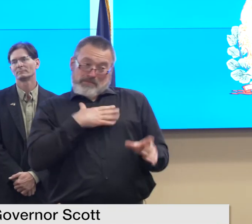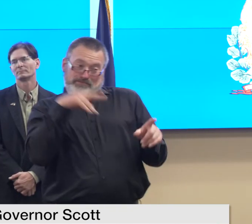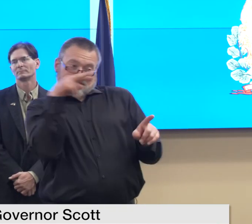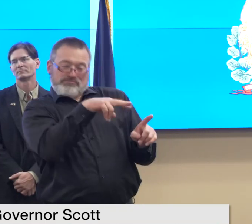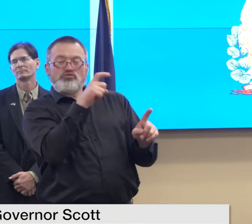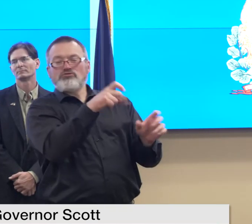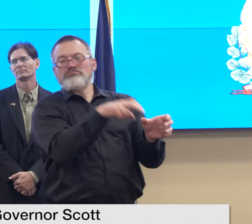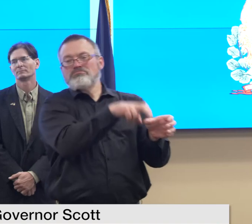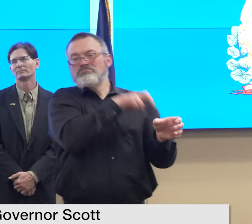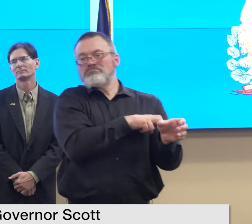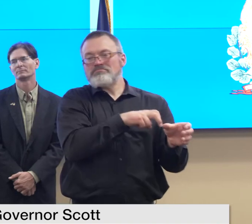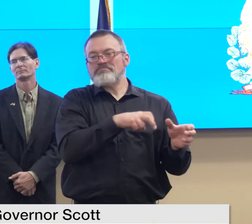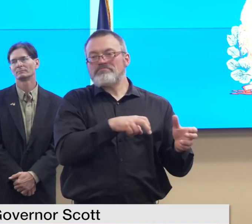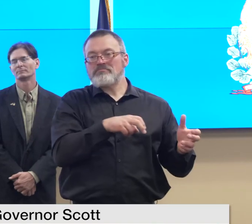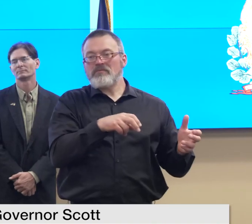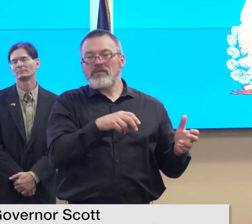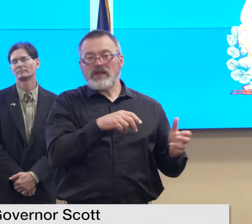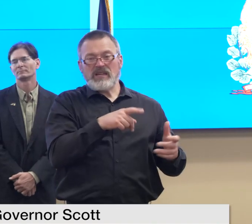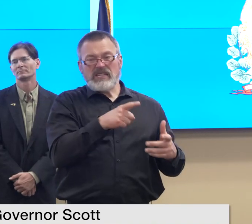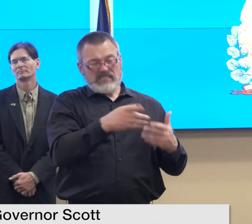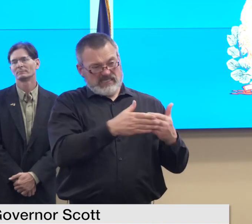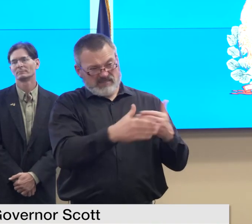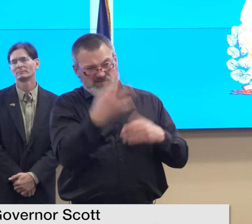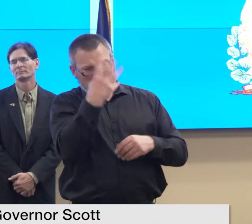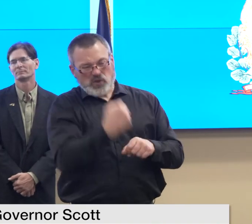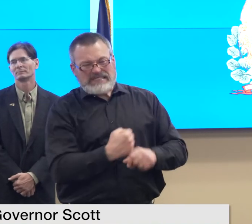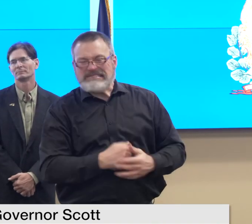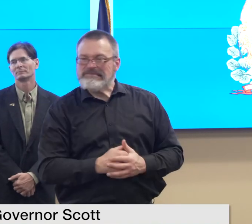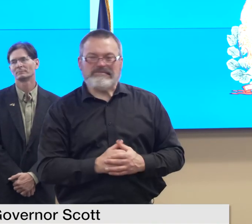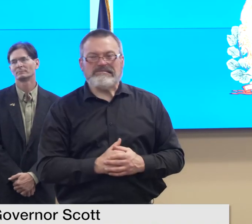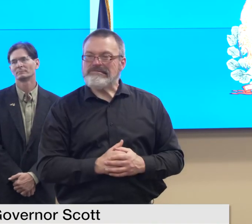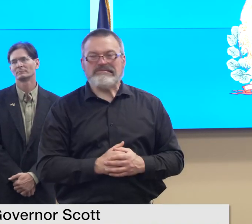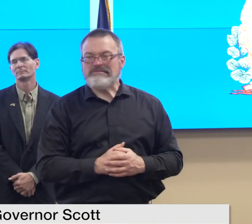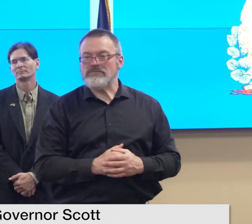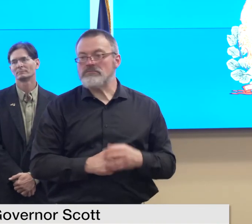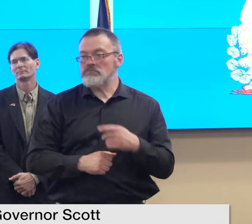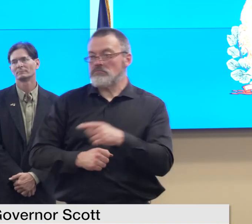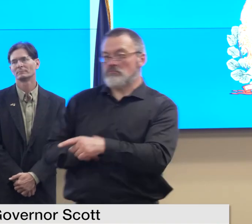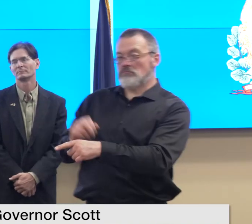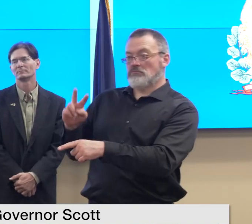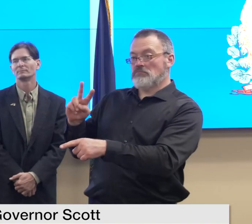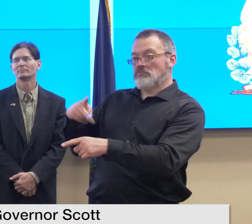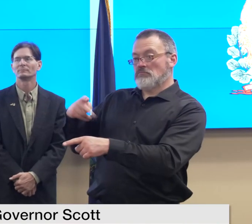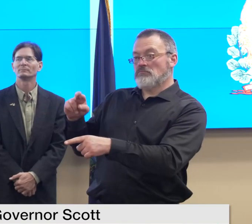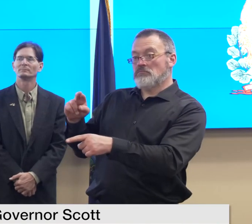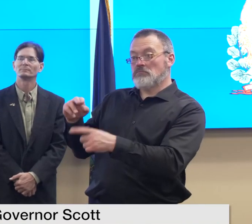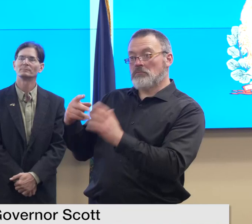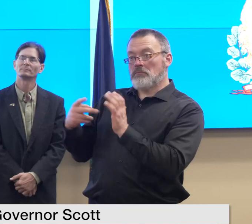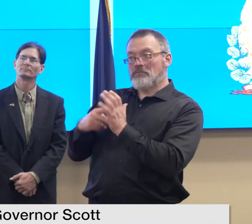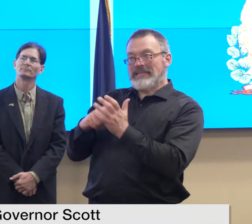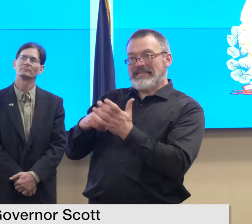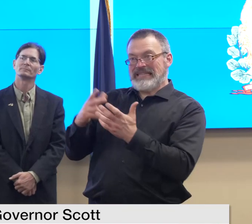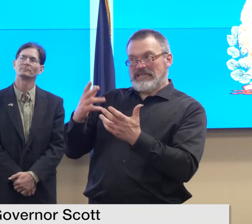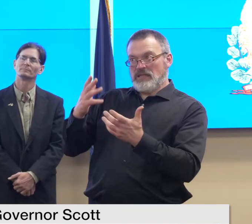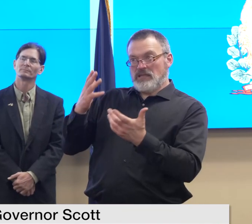serve another four years if he does stay on the ticket will you vote for him i i don't think so